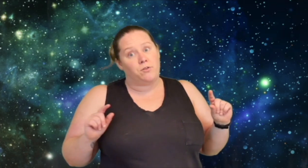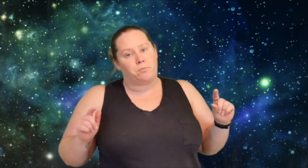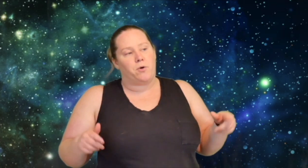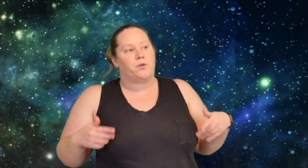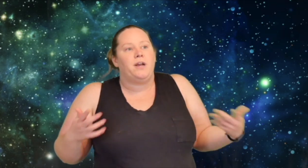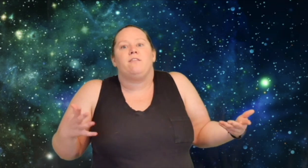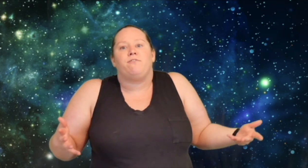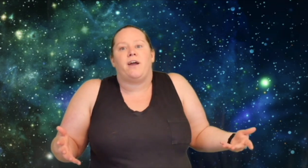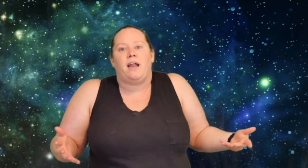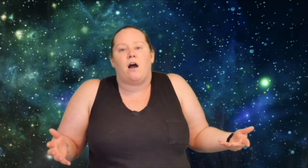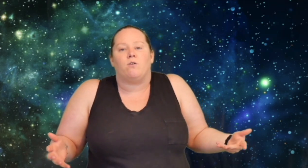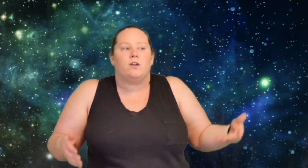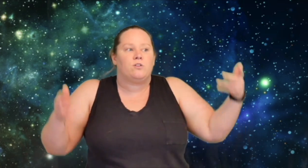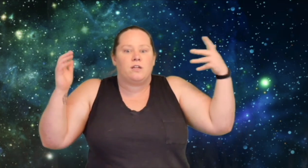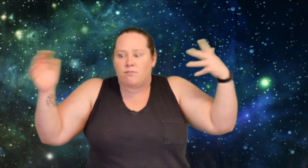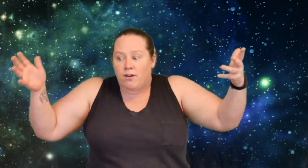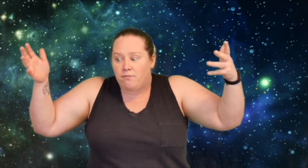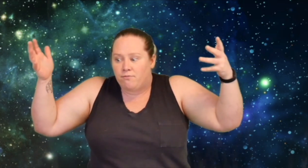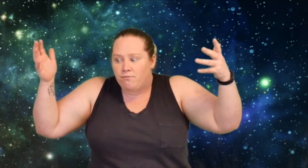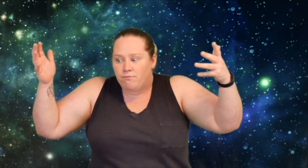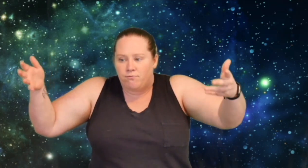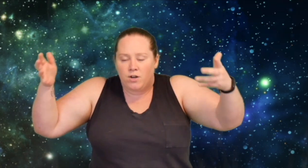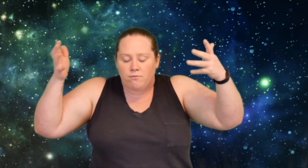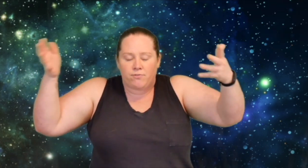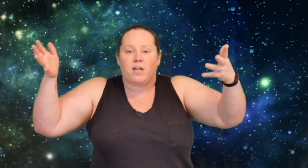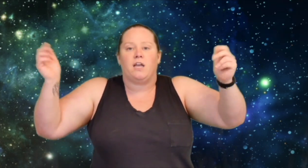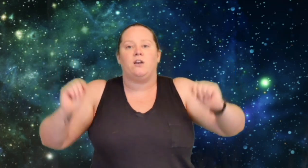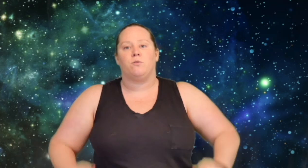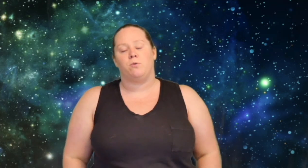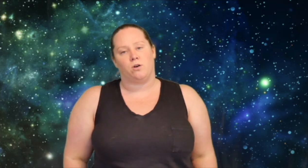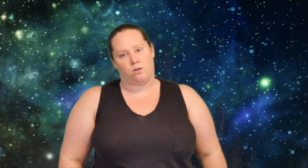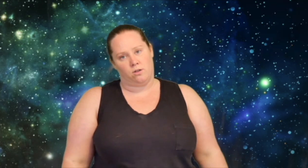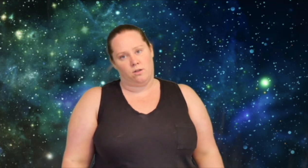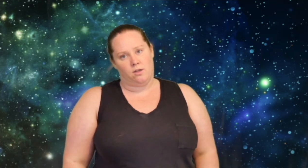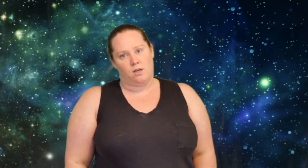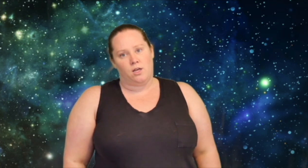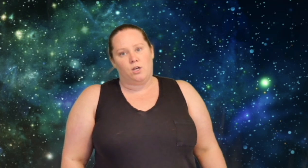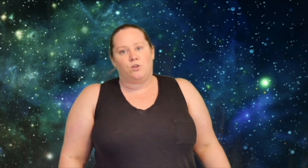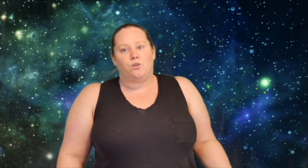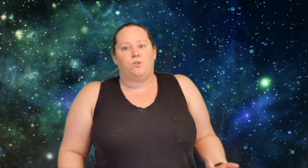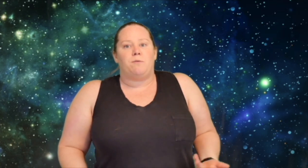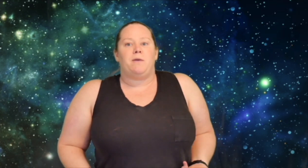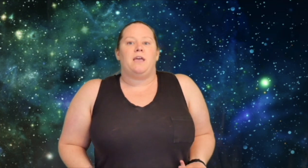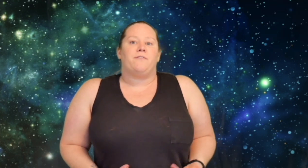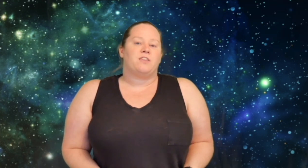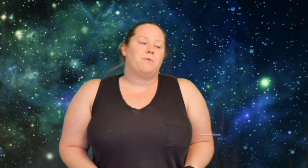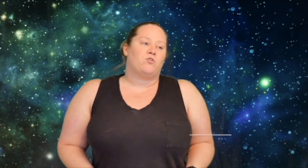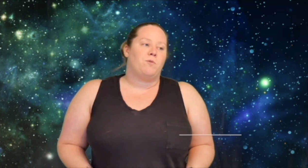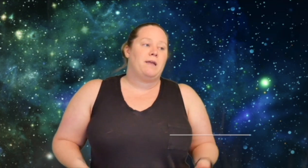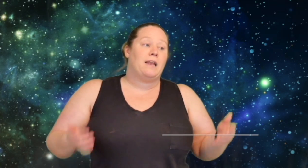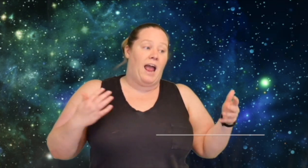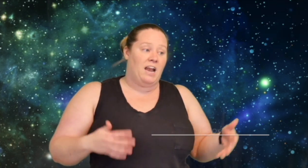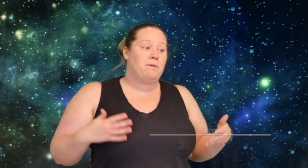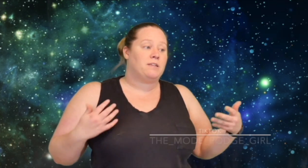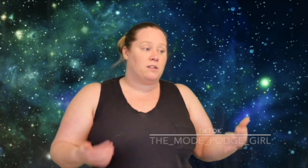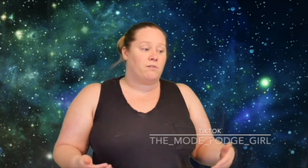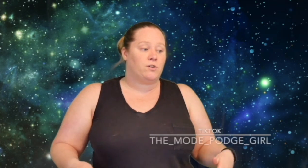spoiler, he doesn't find out until like the very near fucking end of the book. So to me, if someone is going to be an enemy to lovers,